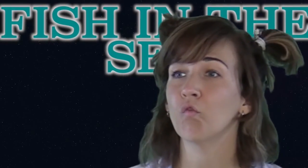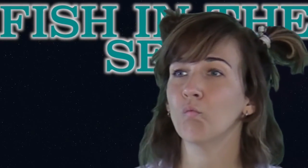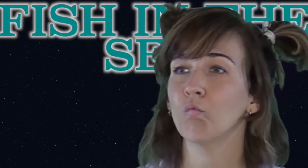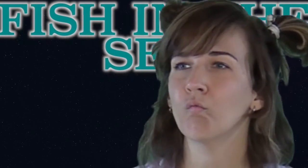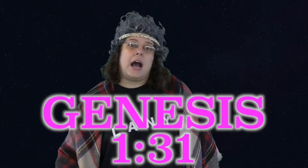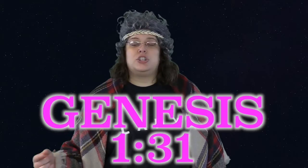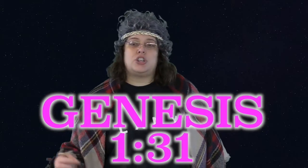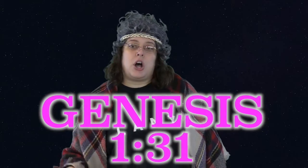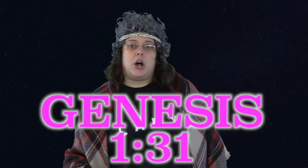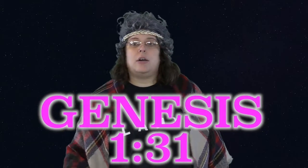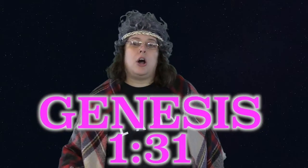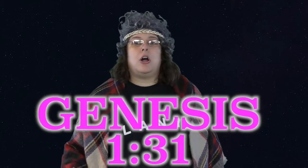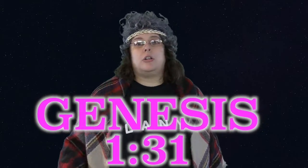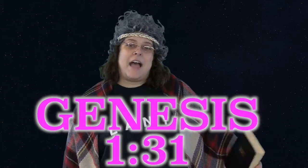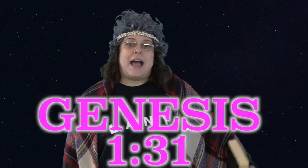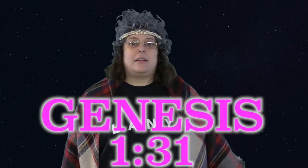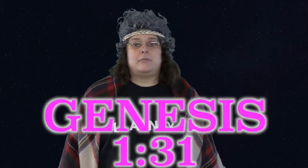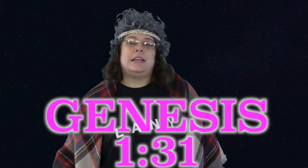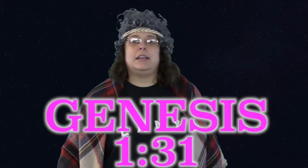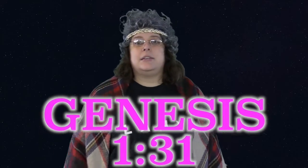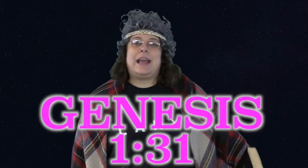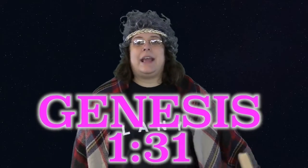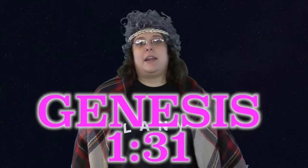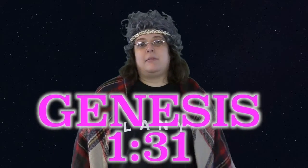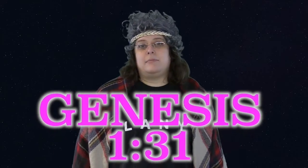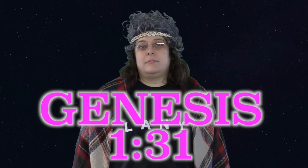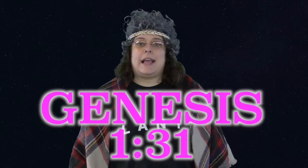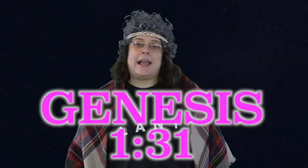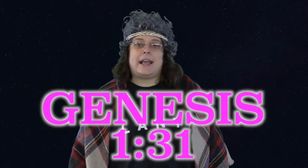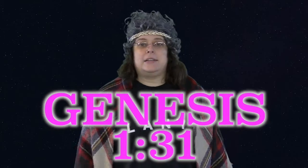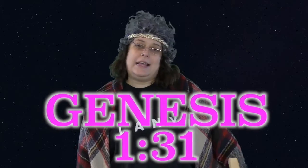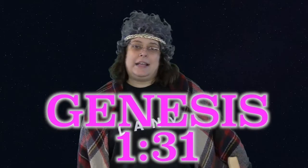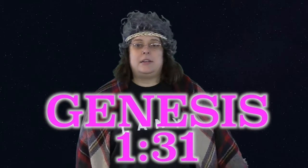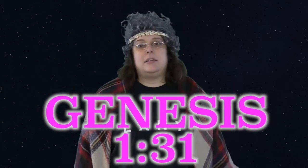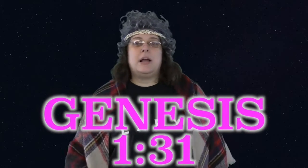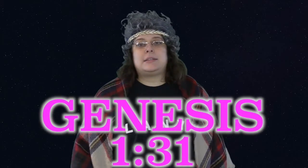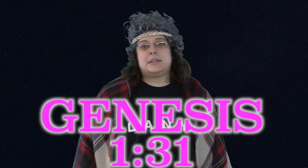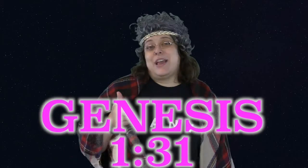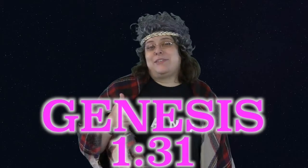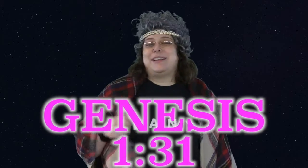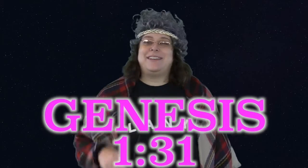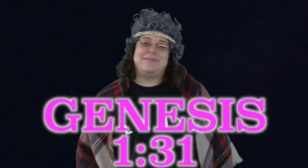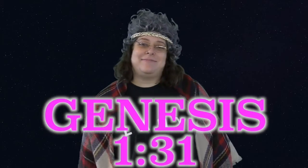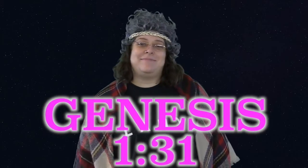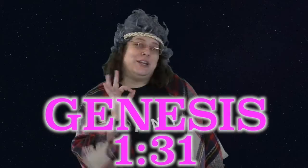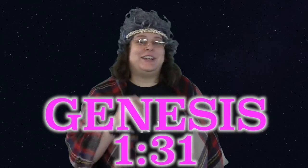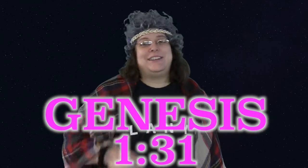God saw all that he made, and it was very good.